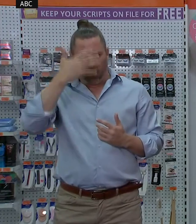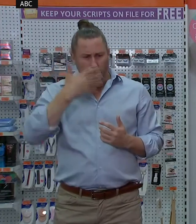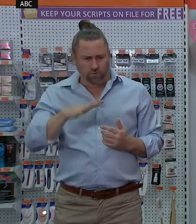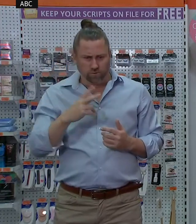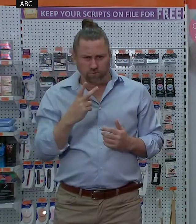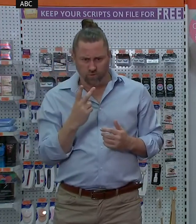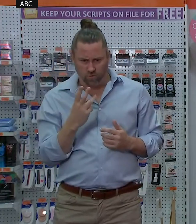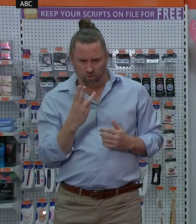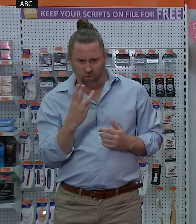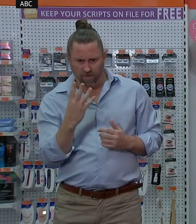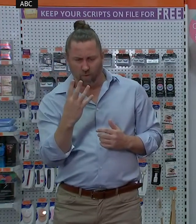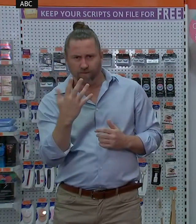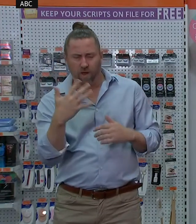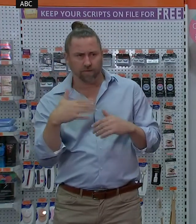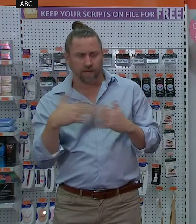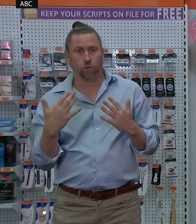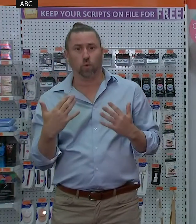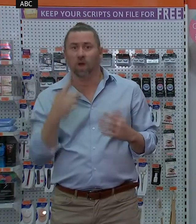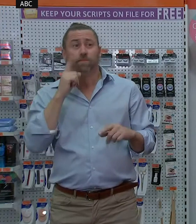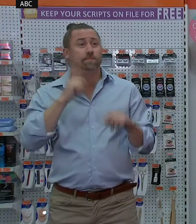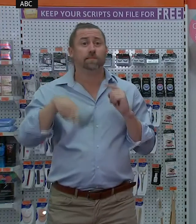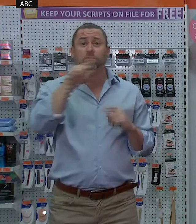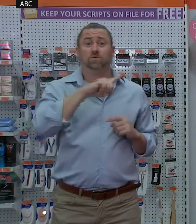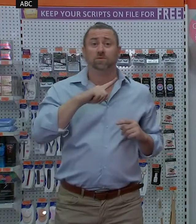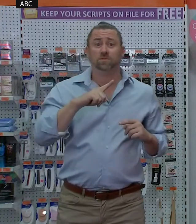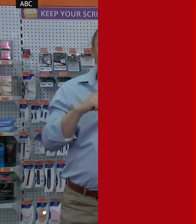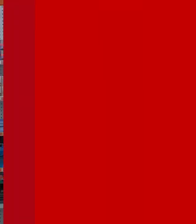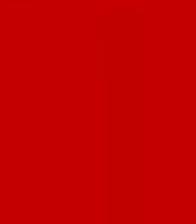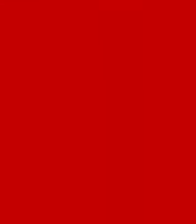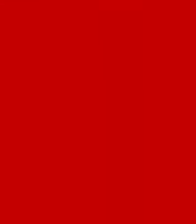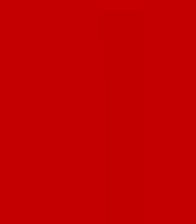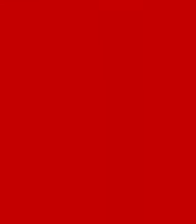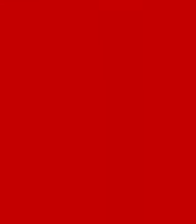three days. Most people are getting better within about one or two days.